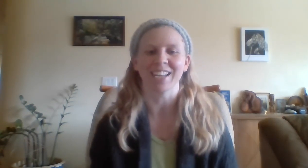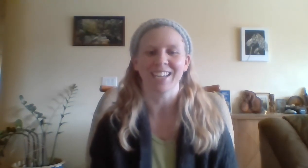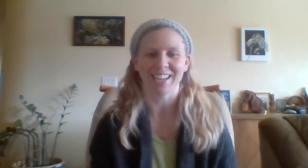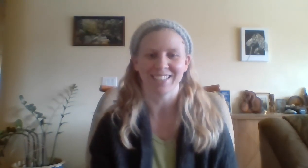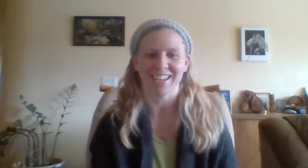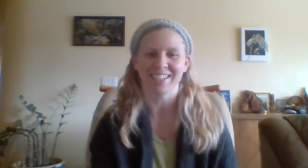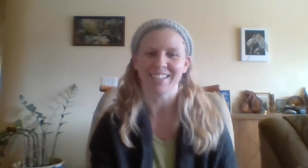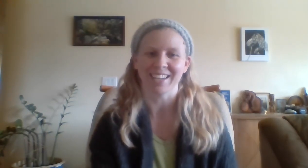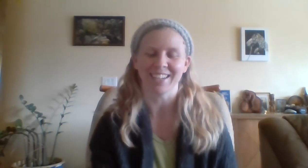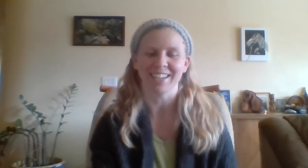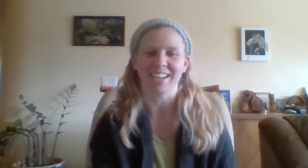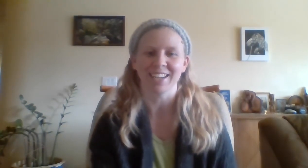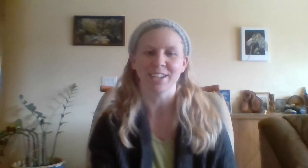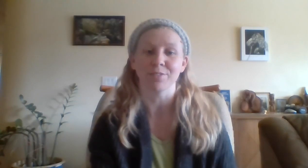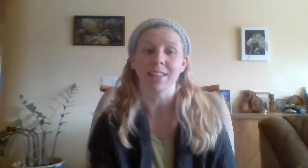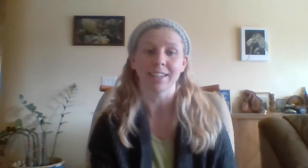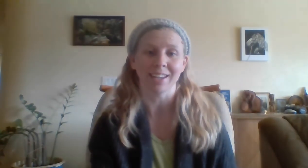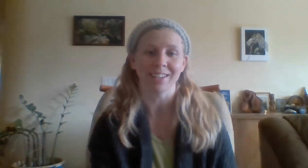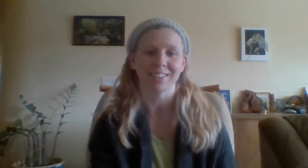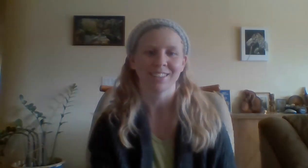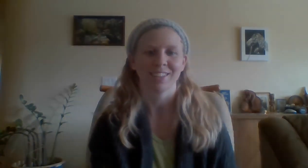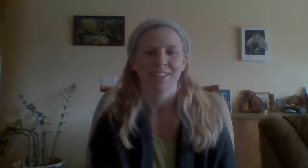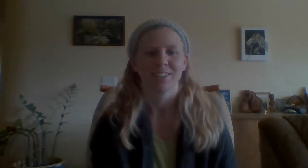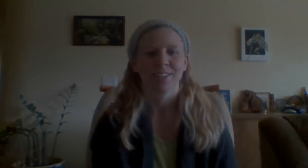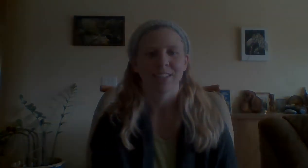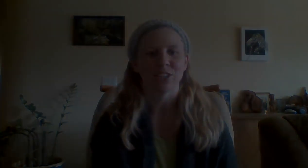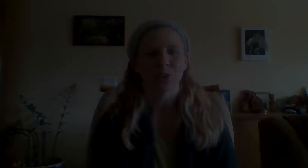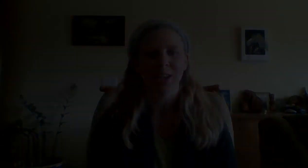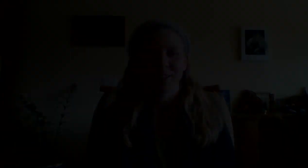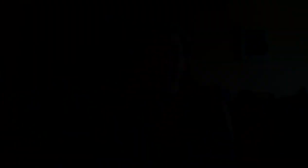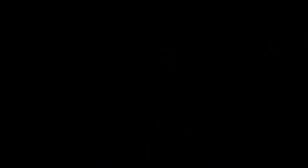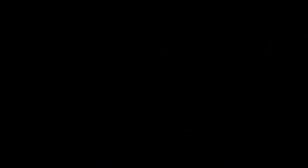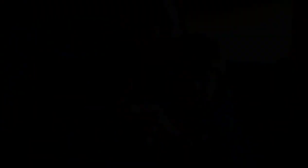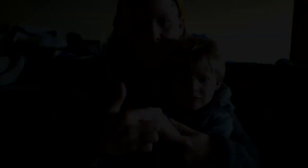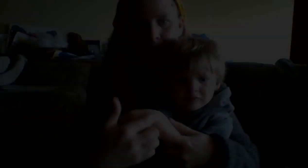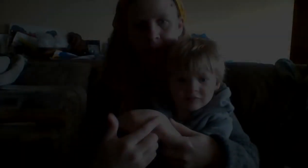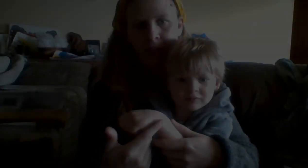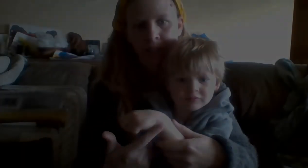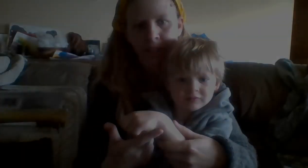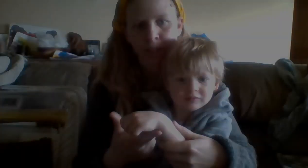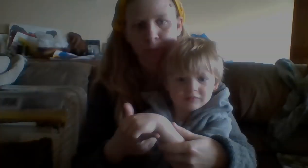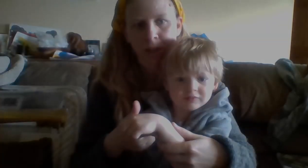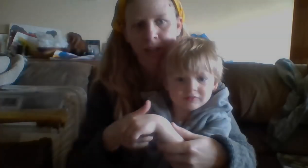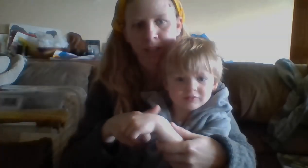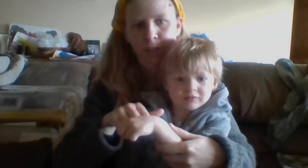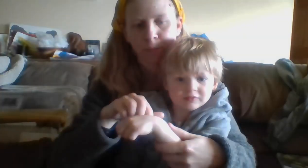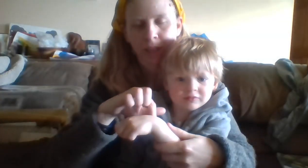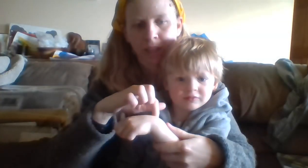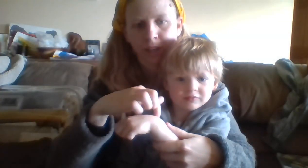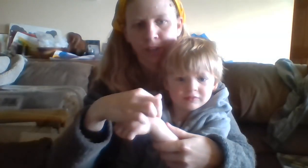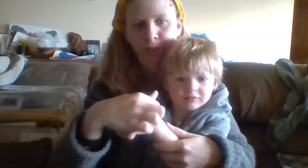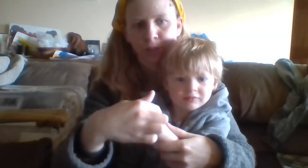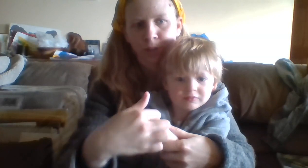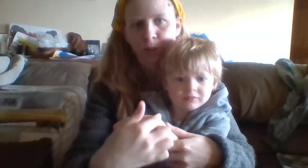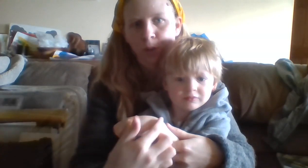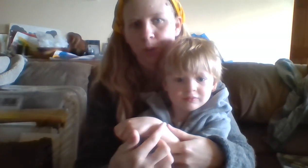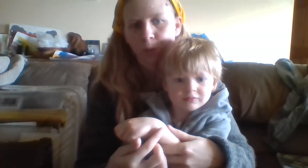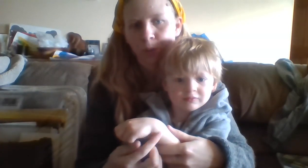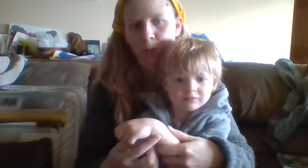again and again and again if they like it. Enjoy! Bind, bind, bend all